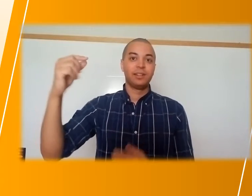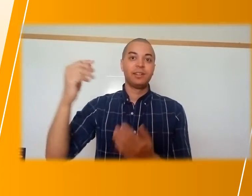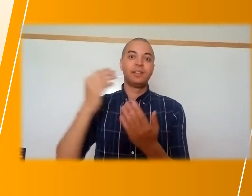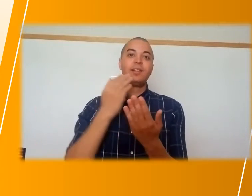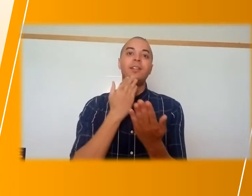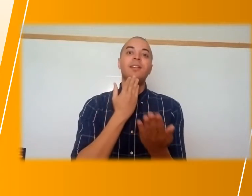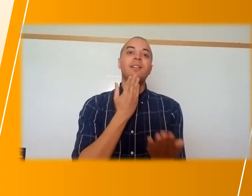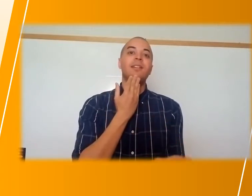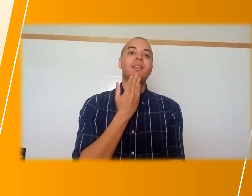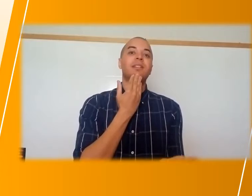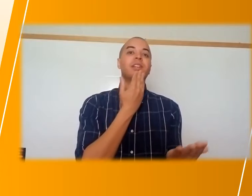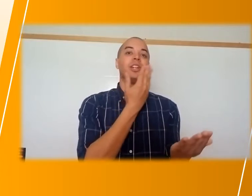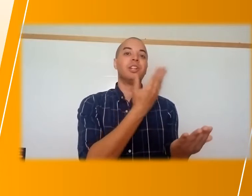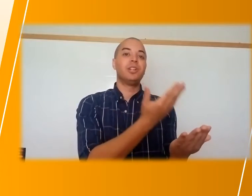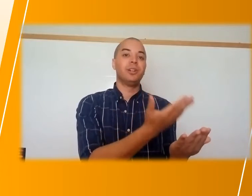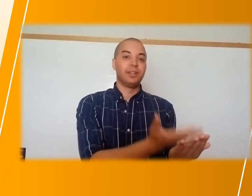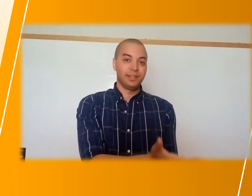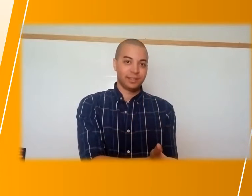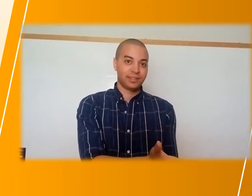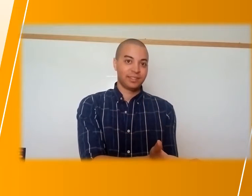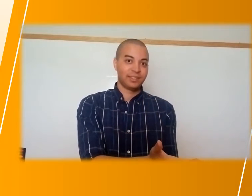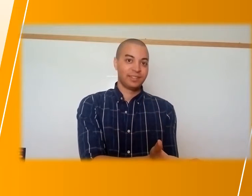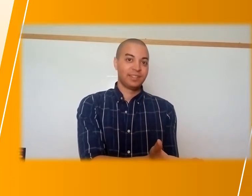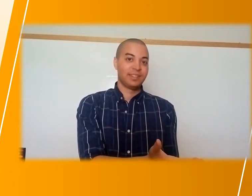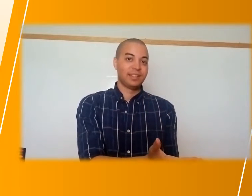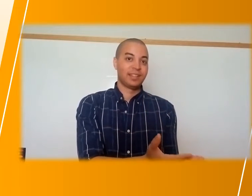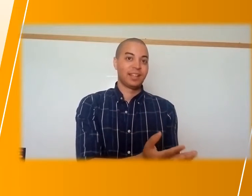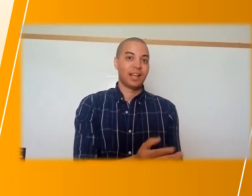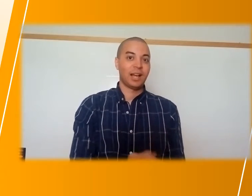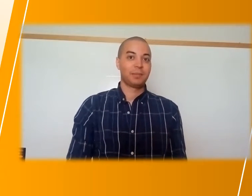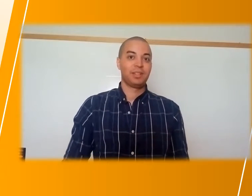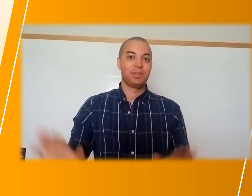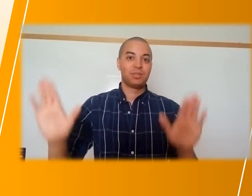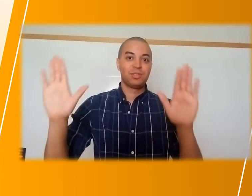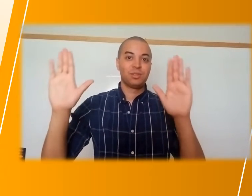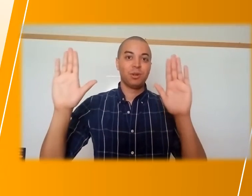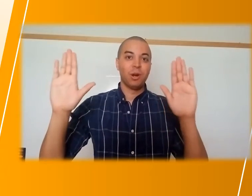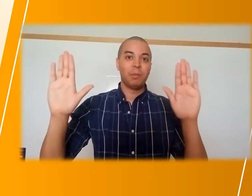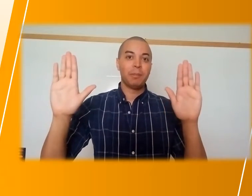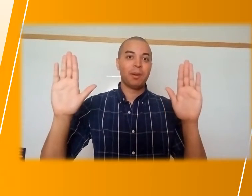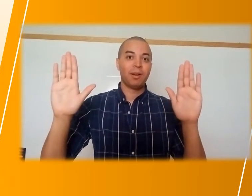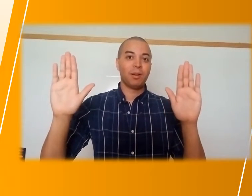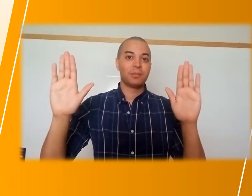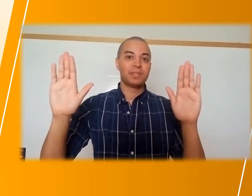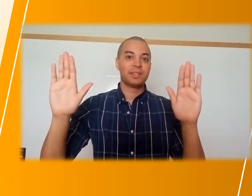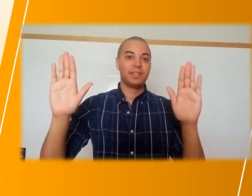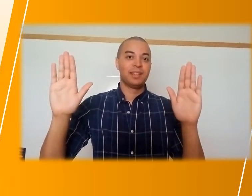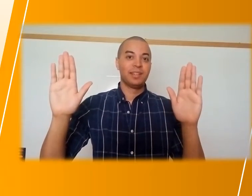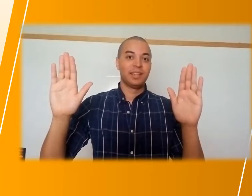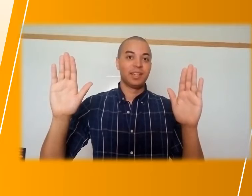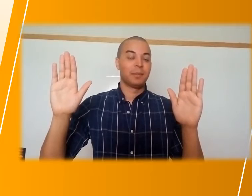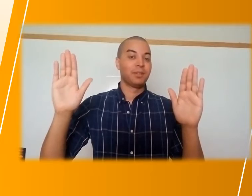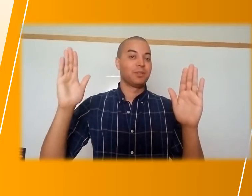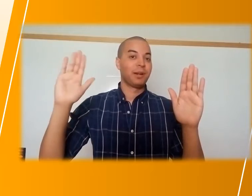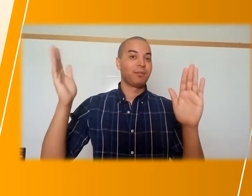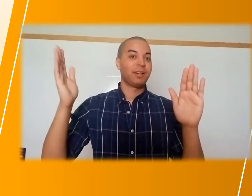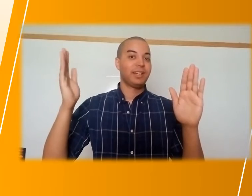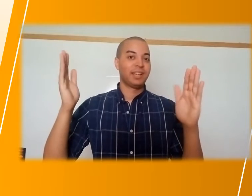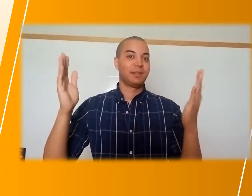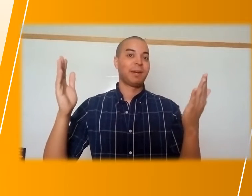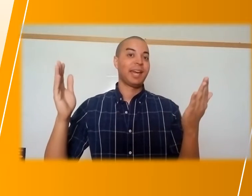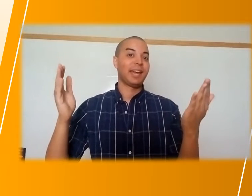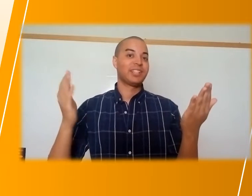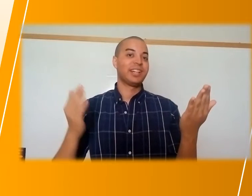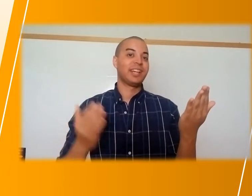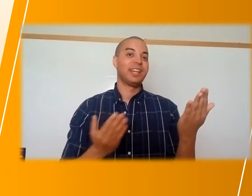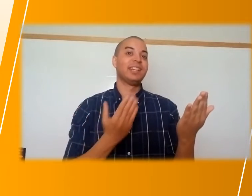good. I'm going to use two open palms. I'm going to use my right